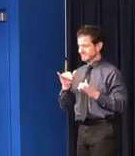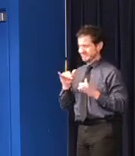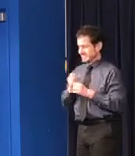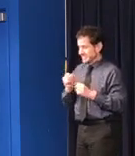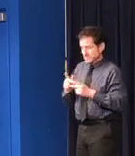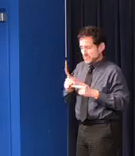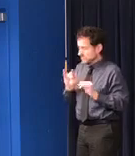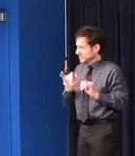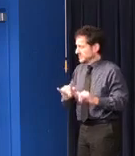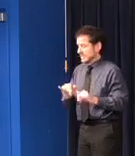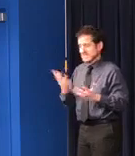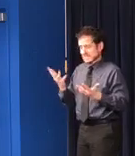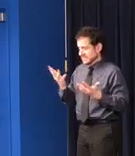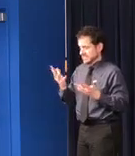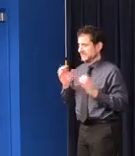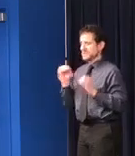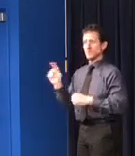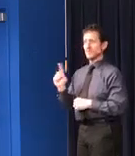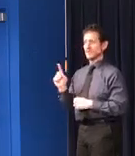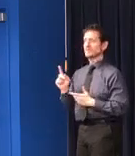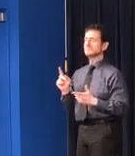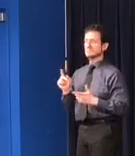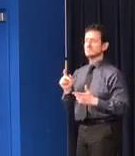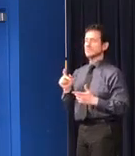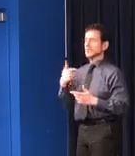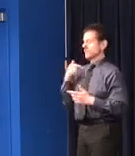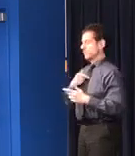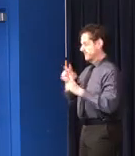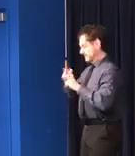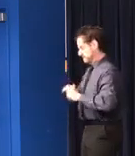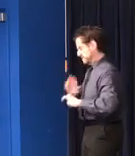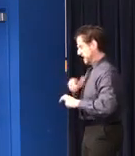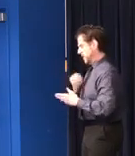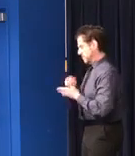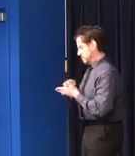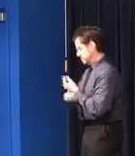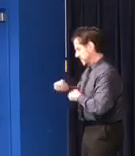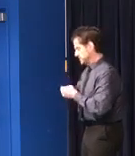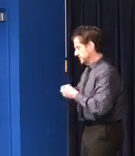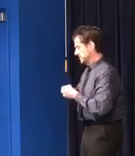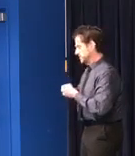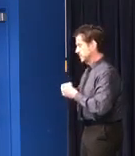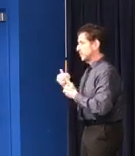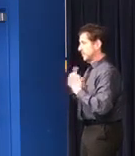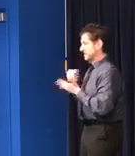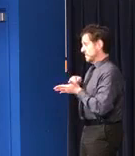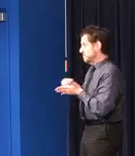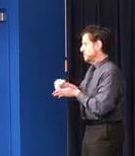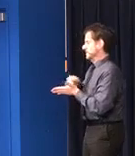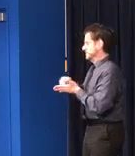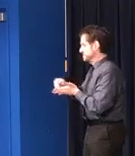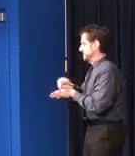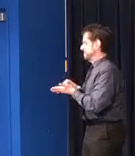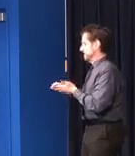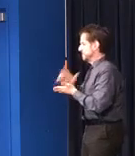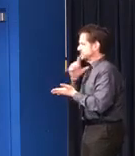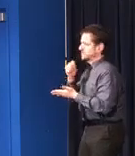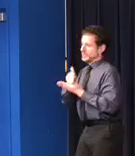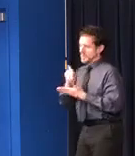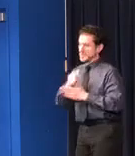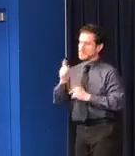with a fine-tooth comb and redirected millions of additional dollars to address all aspects of homelessness